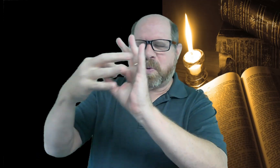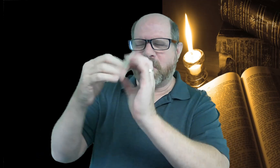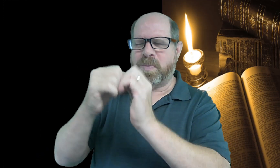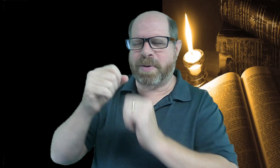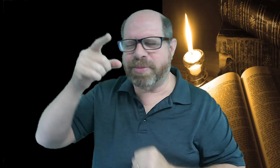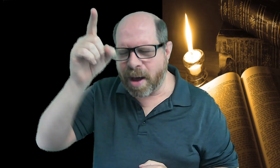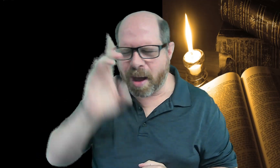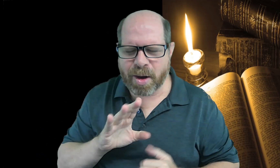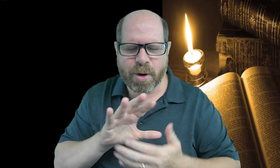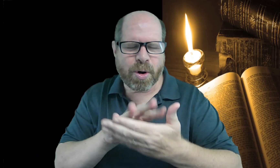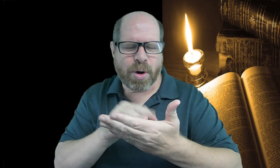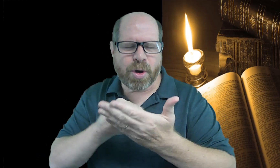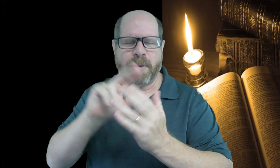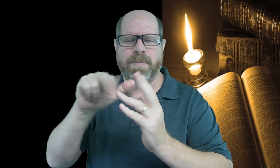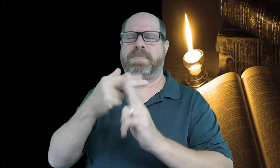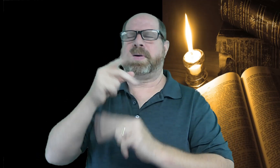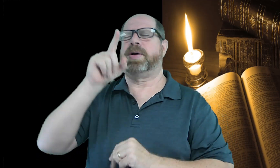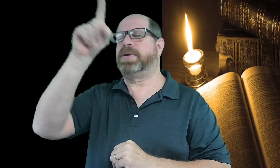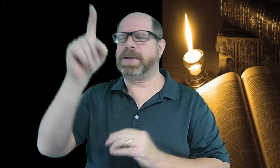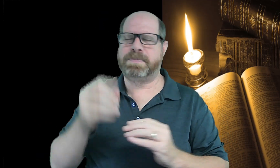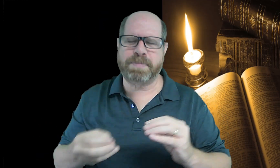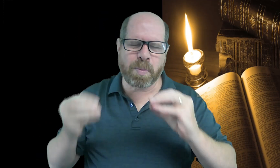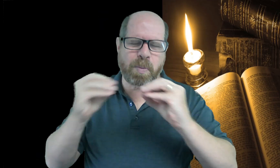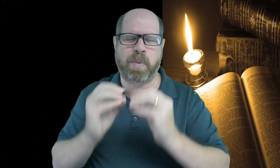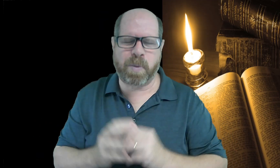we enjoy it god and we want to learn more about you